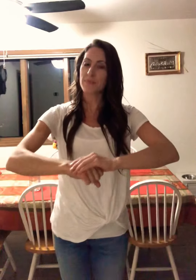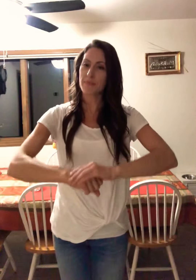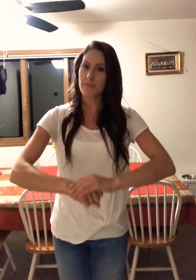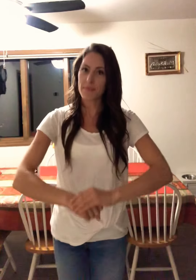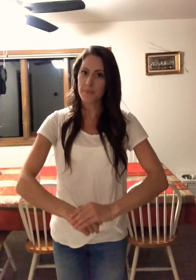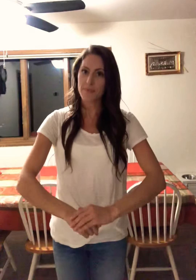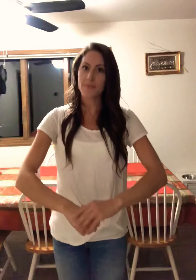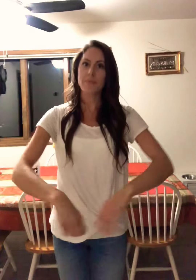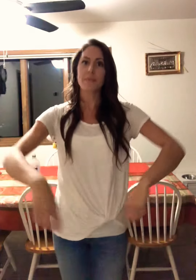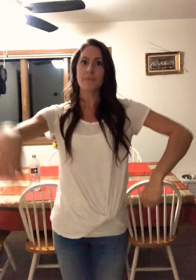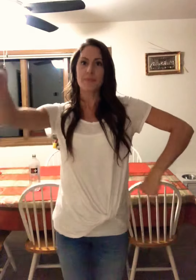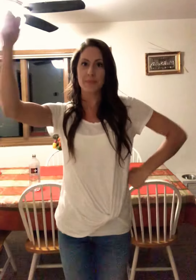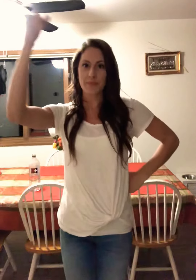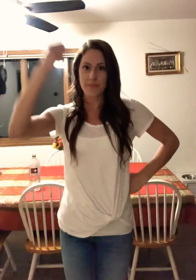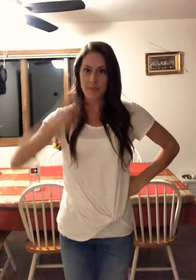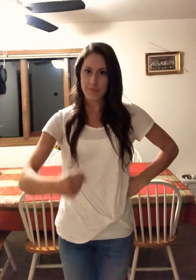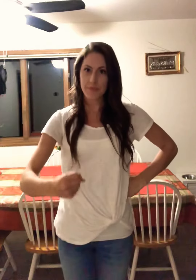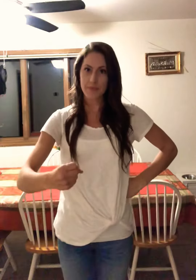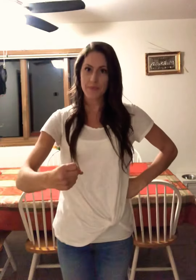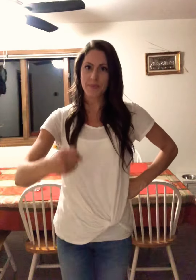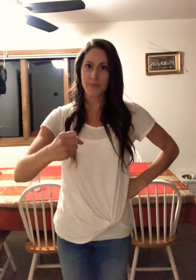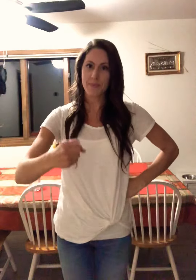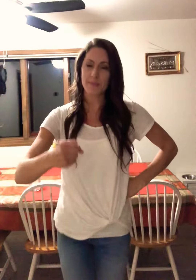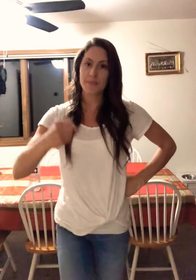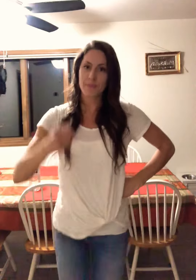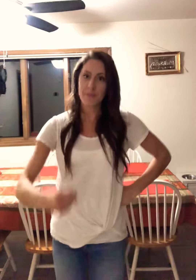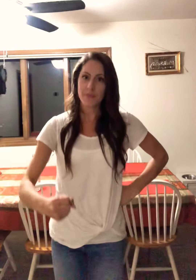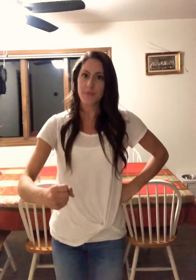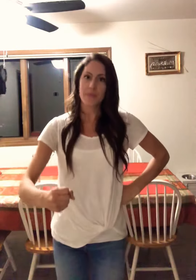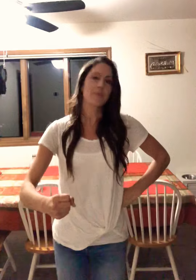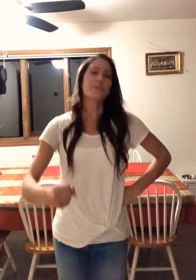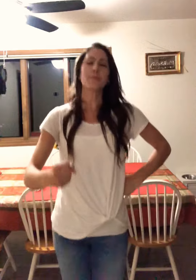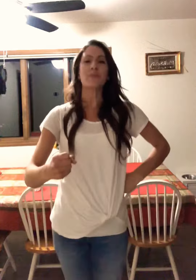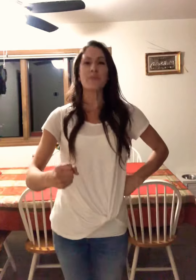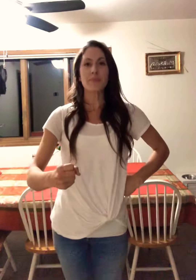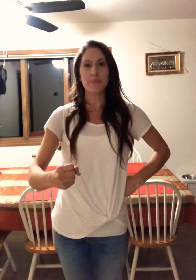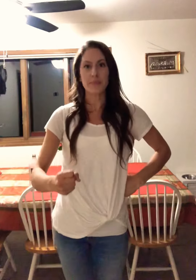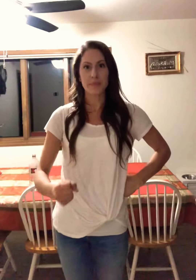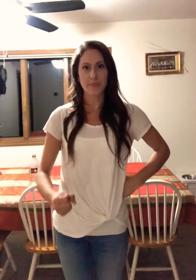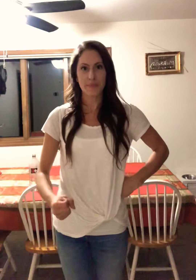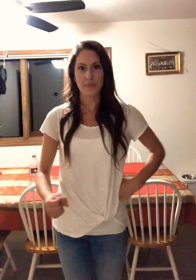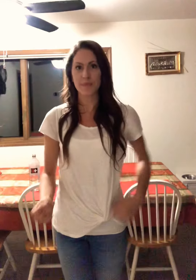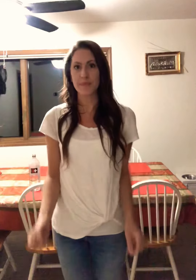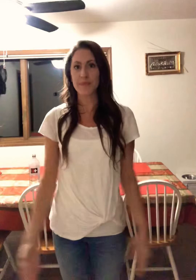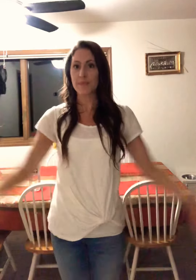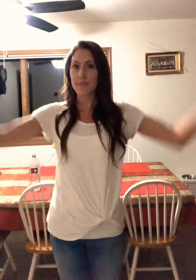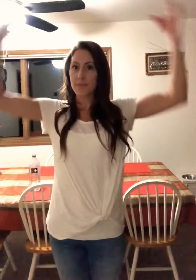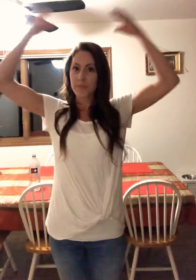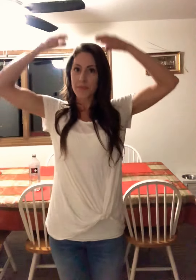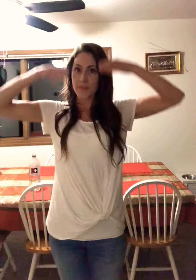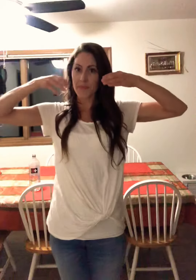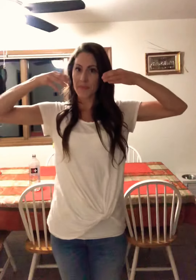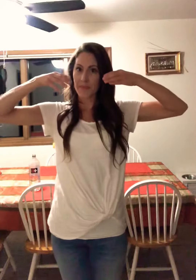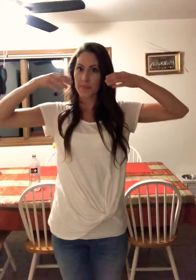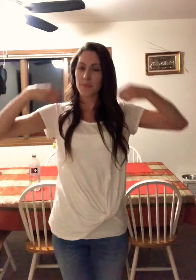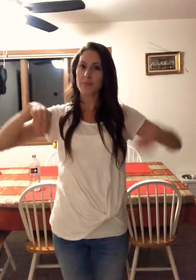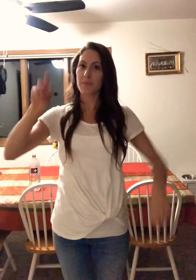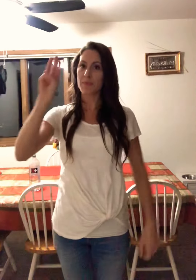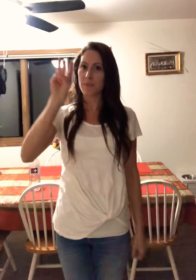king's power. Later, England's king, Edward